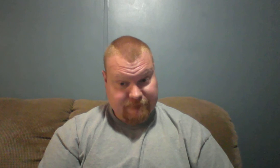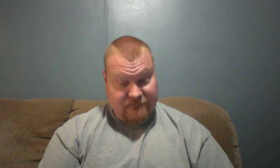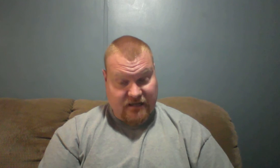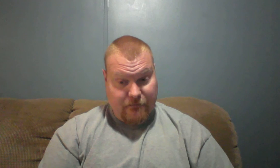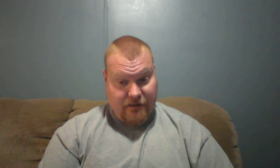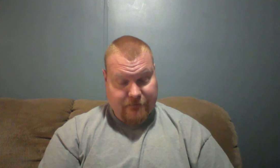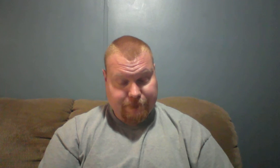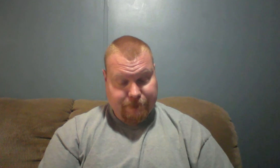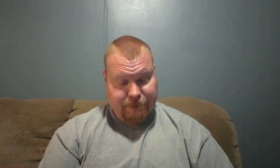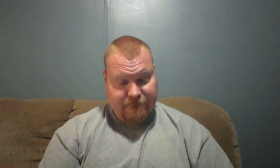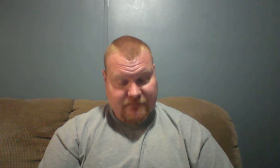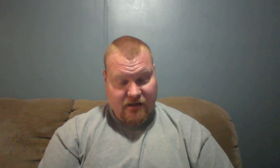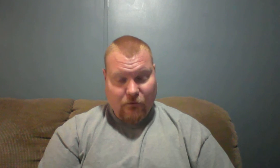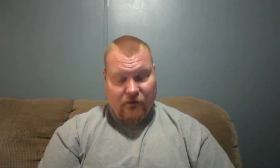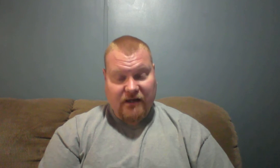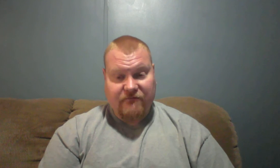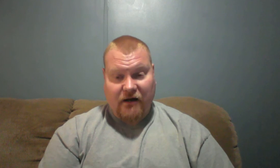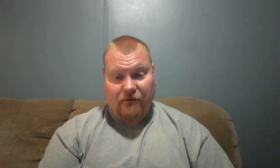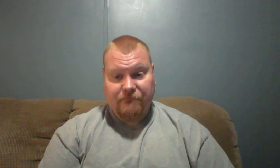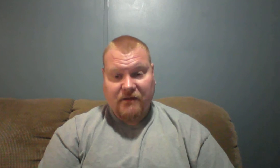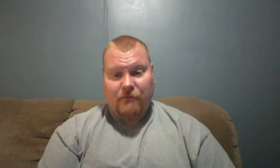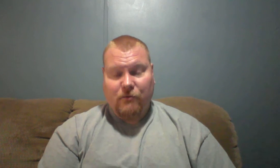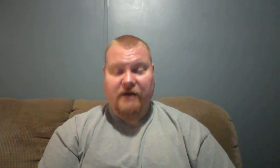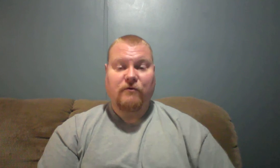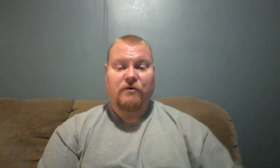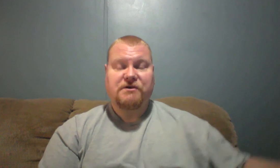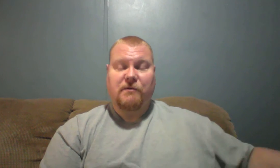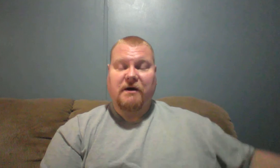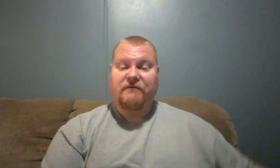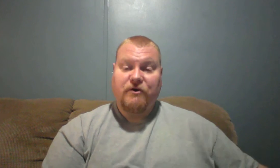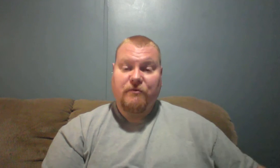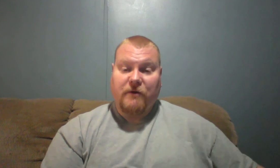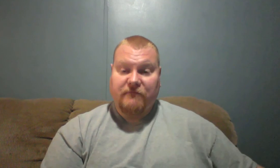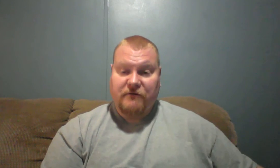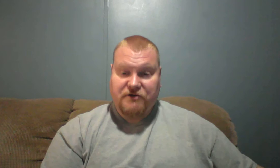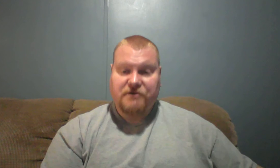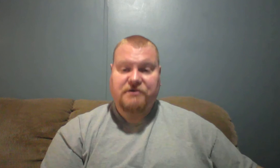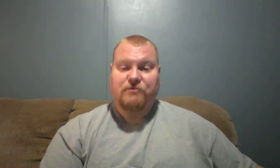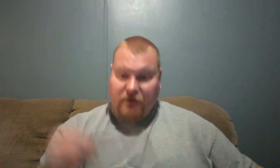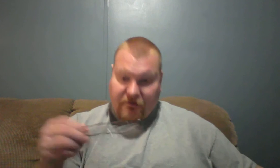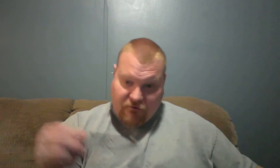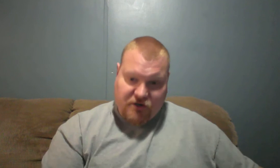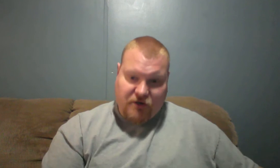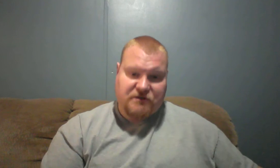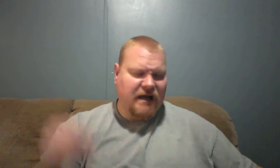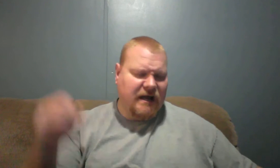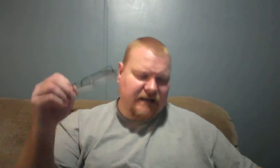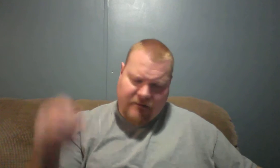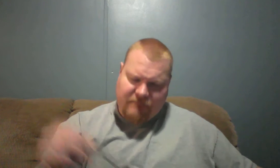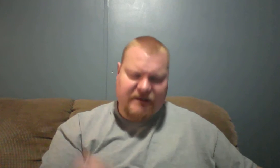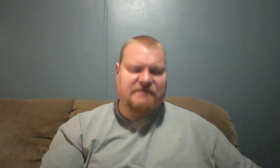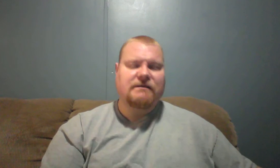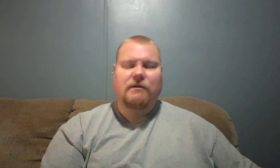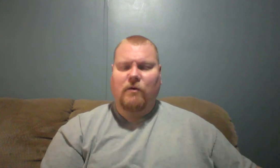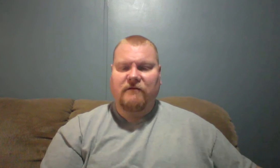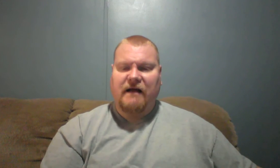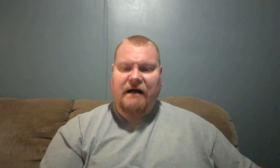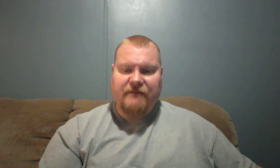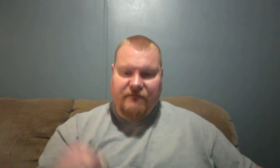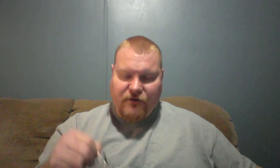amen we love y'all pray for us we pray for you pray for churches we pray for your churches come visit the word of life if you get